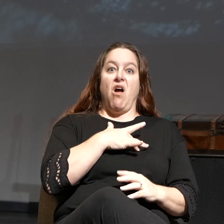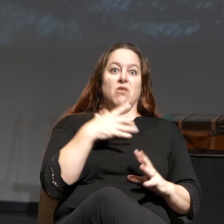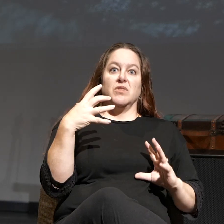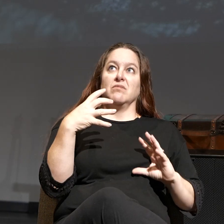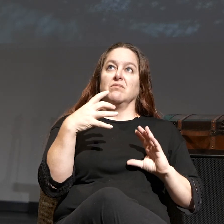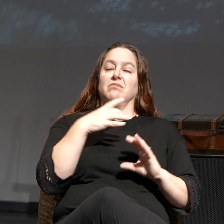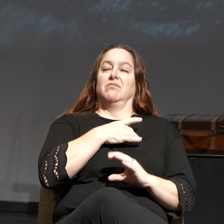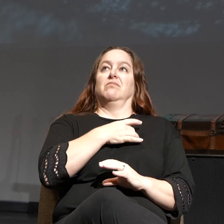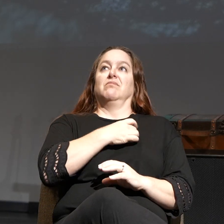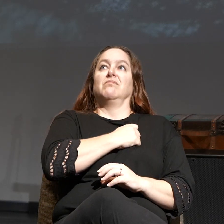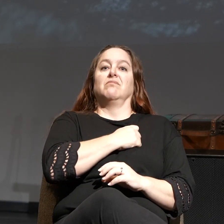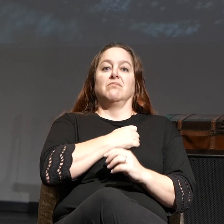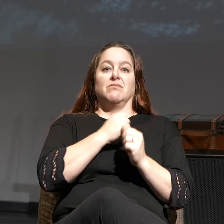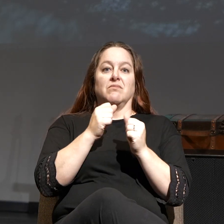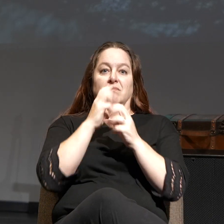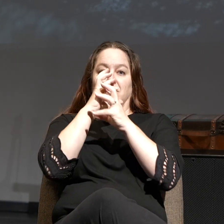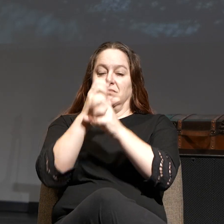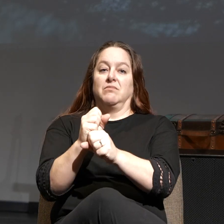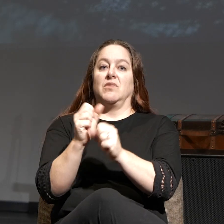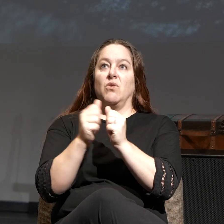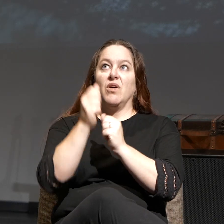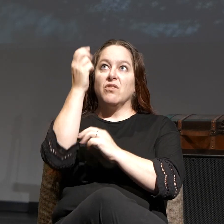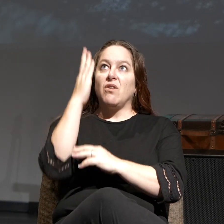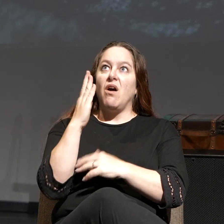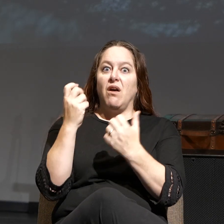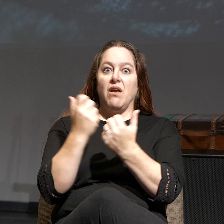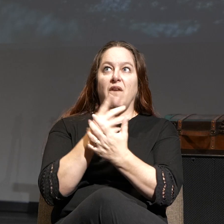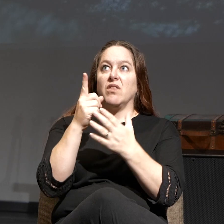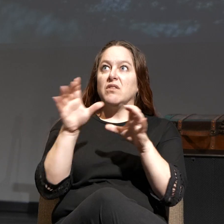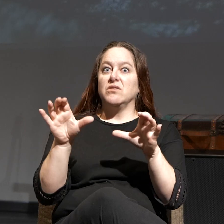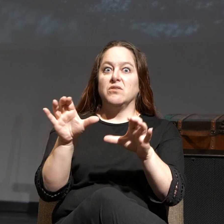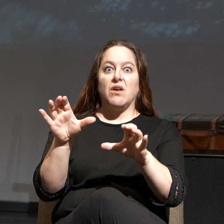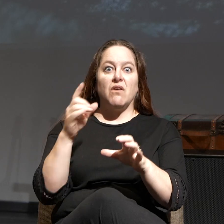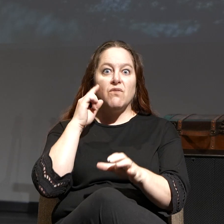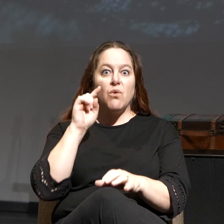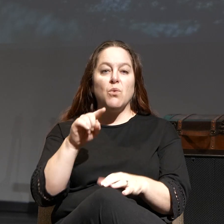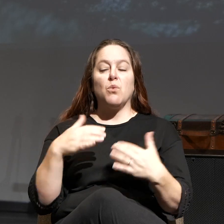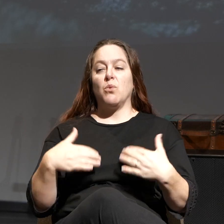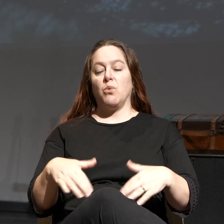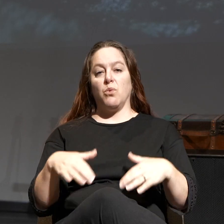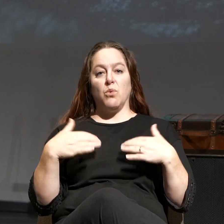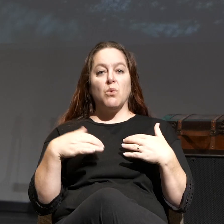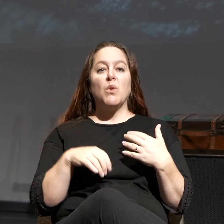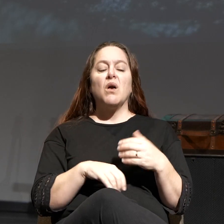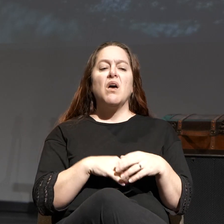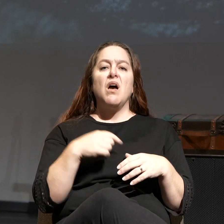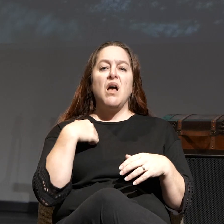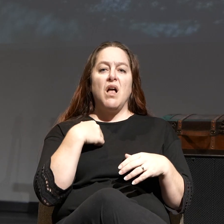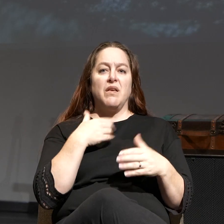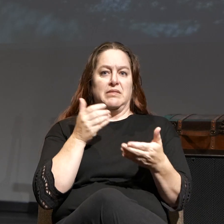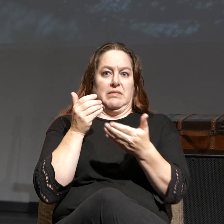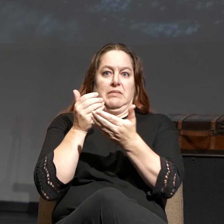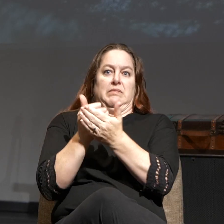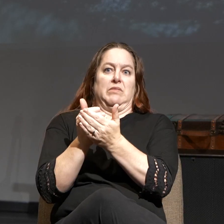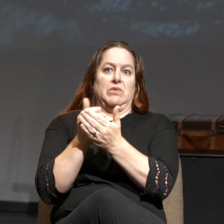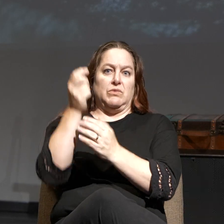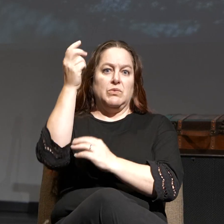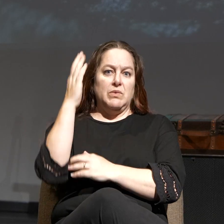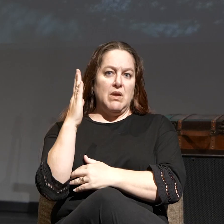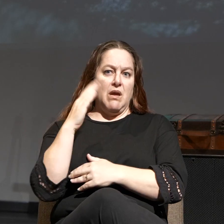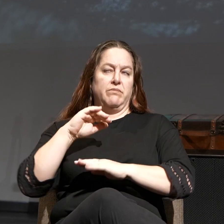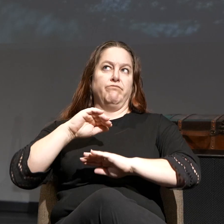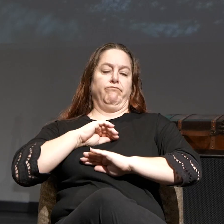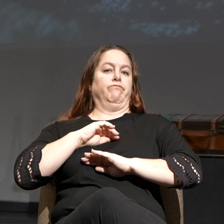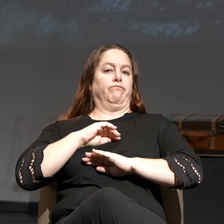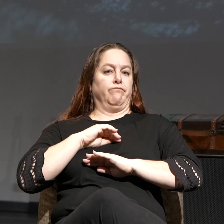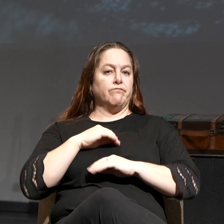who He is and what He's done for you. Nothing will satisfy your soul like intimacy with God. These selected Psalms will help to nurture an intimacy